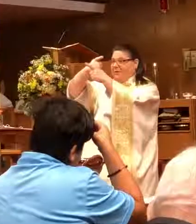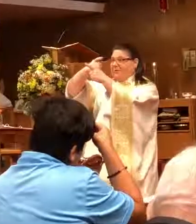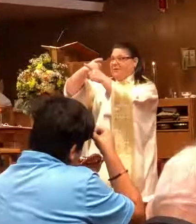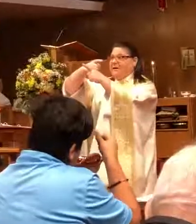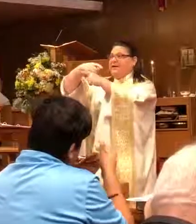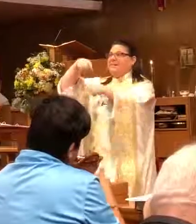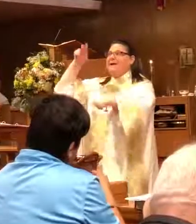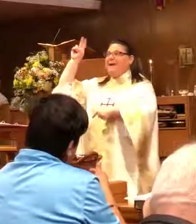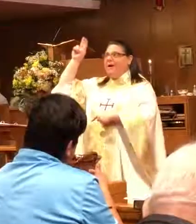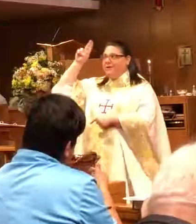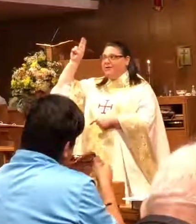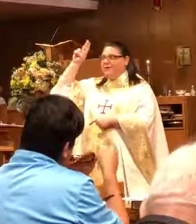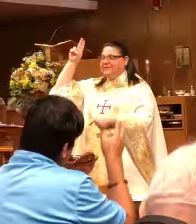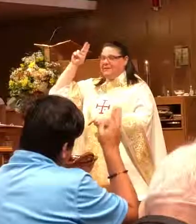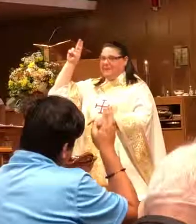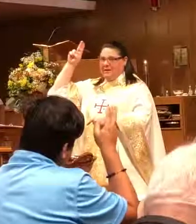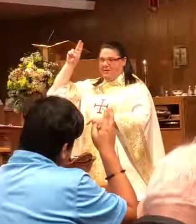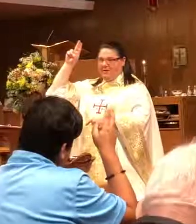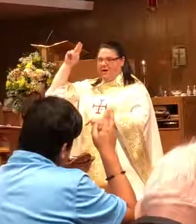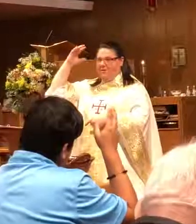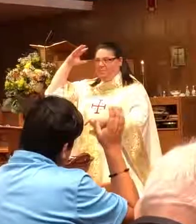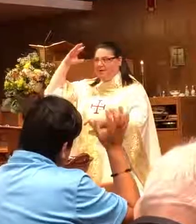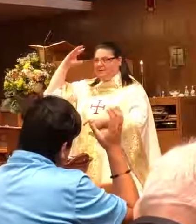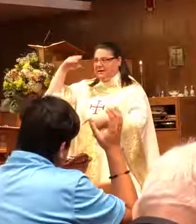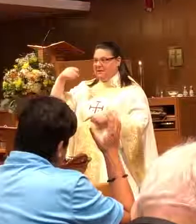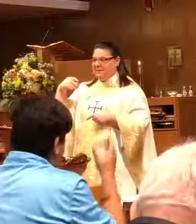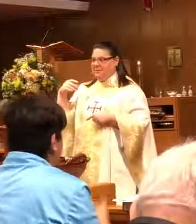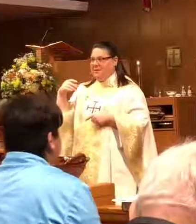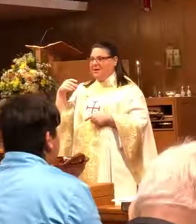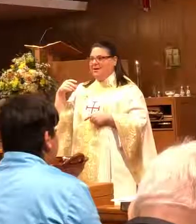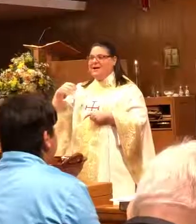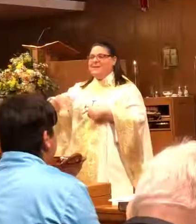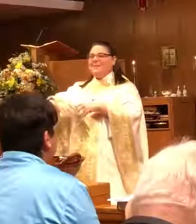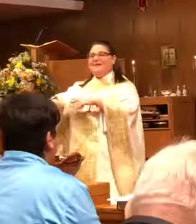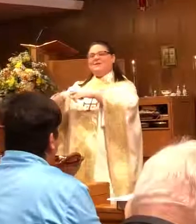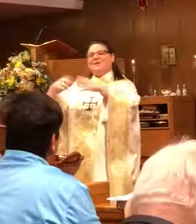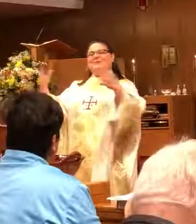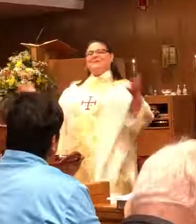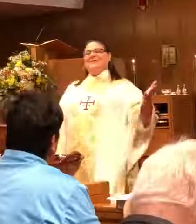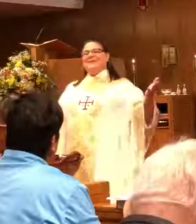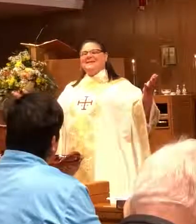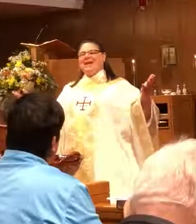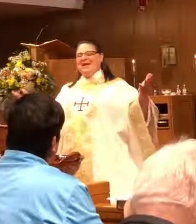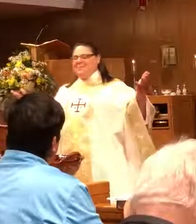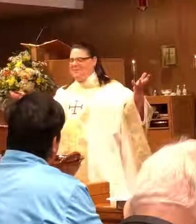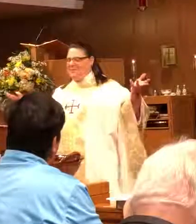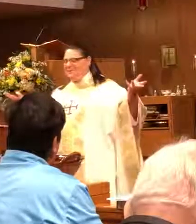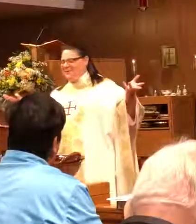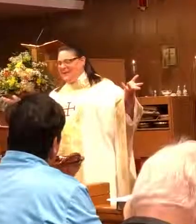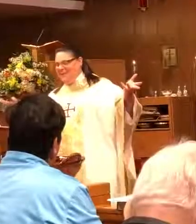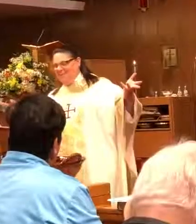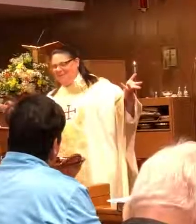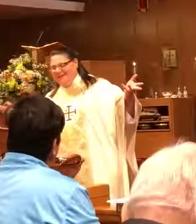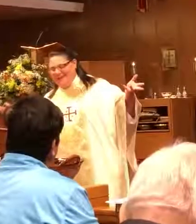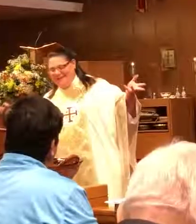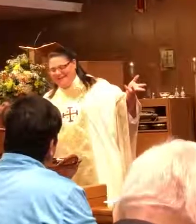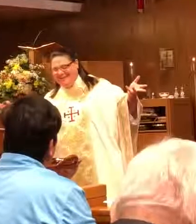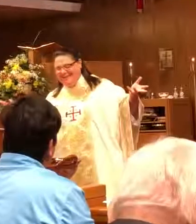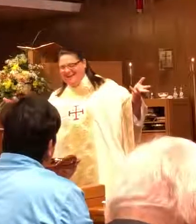comes from here, my uncle's up here, all the male signs are up here. Because we used to live in a time, when they first came up with ASL,